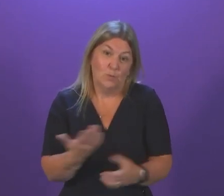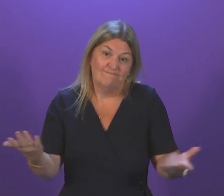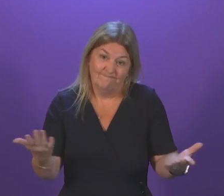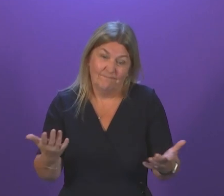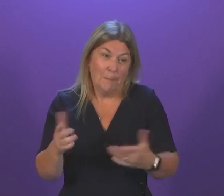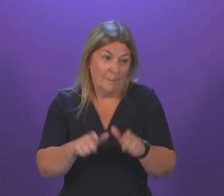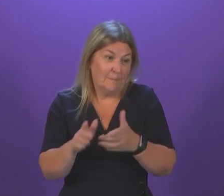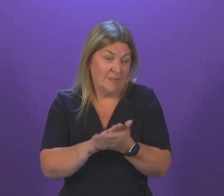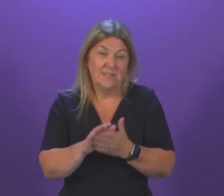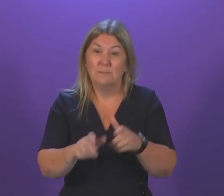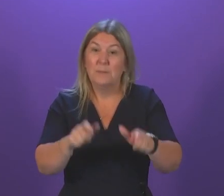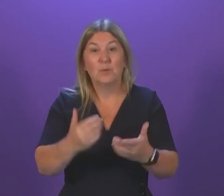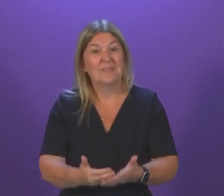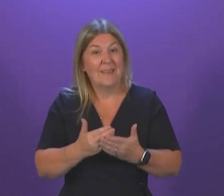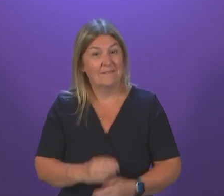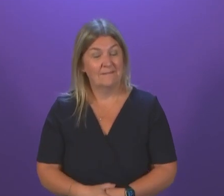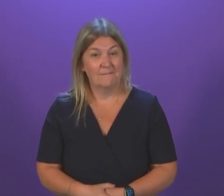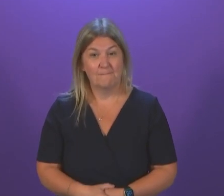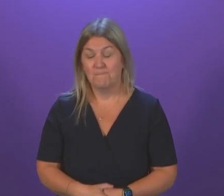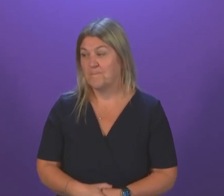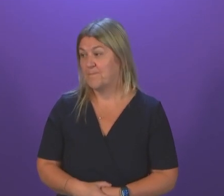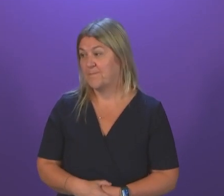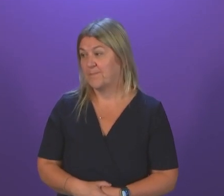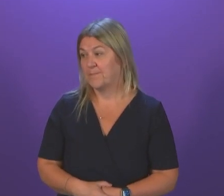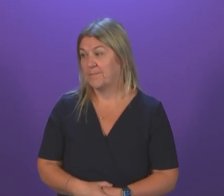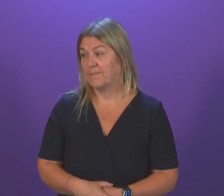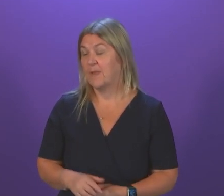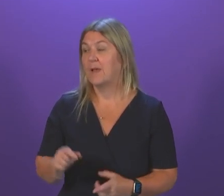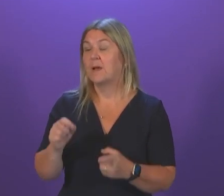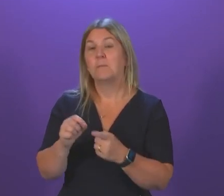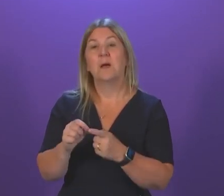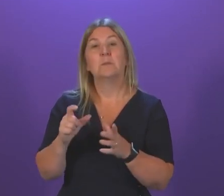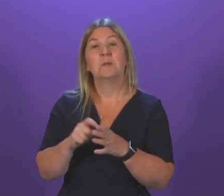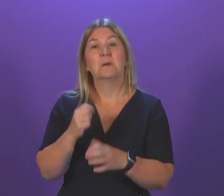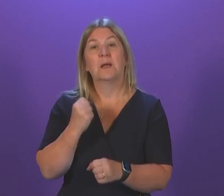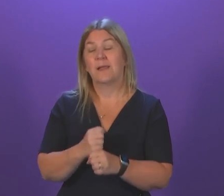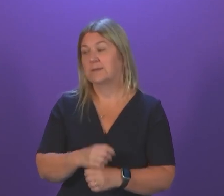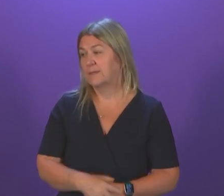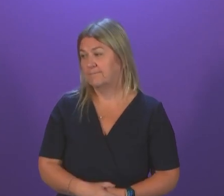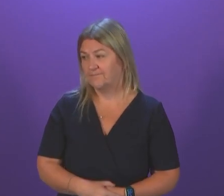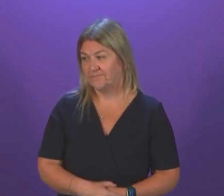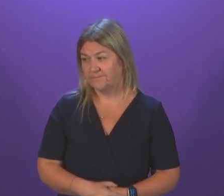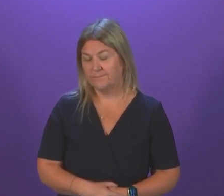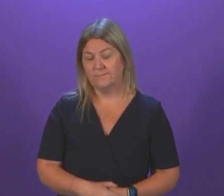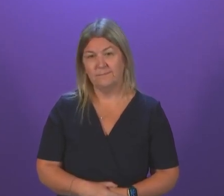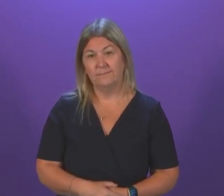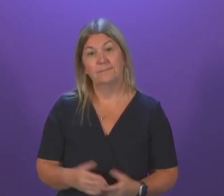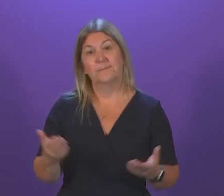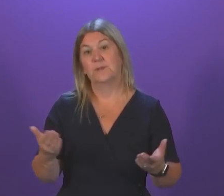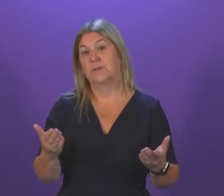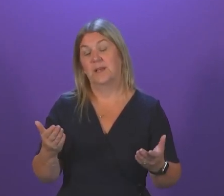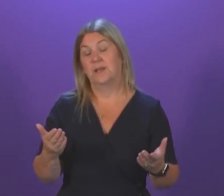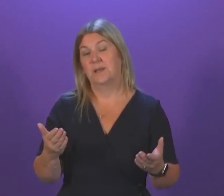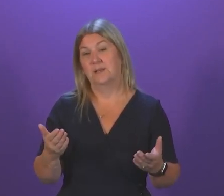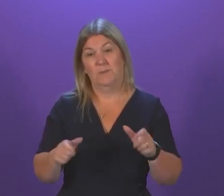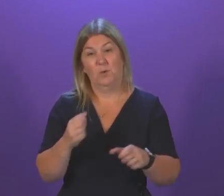winter period. Pam Duncan-Glancy. Duncan-Glancy. you, President-Officer. Today across Glasgow many people cannot access libraries